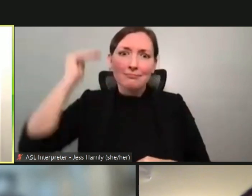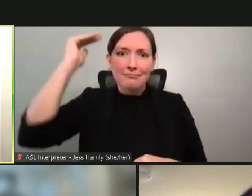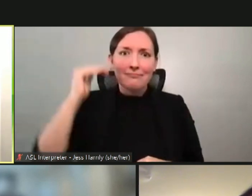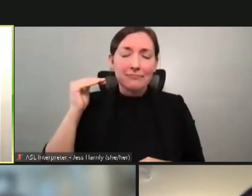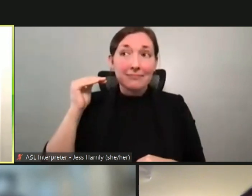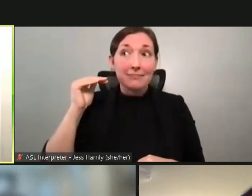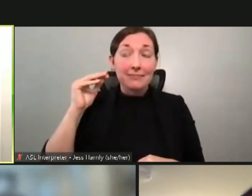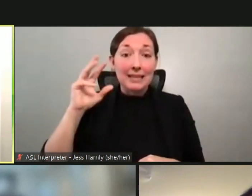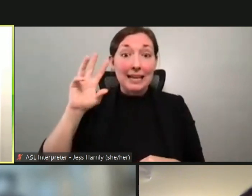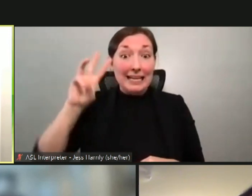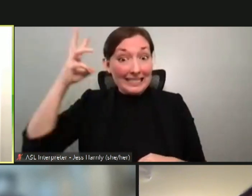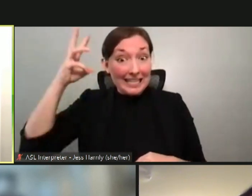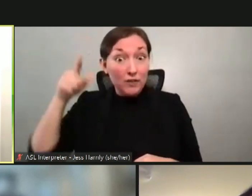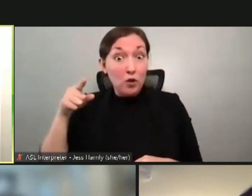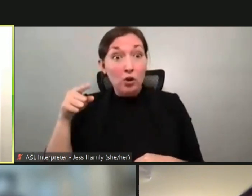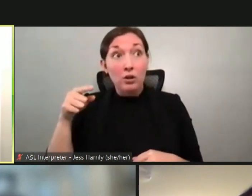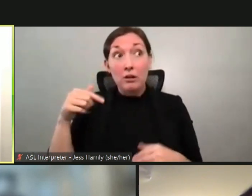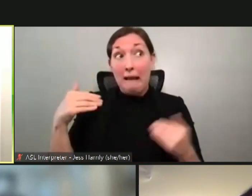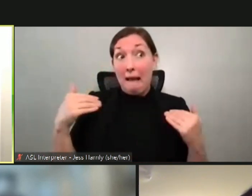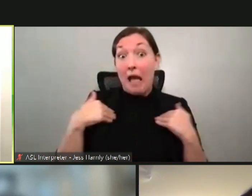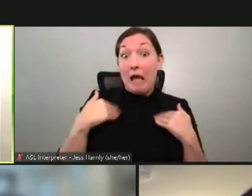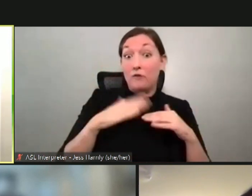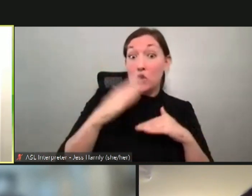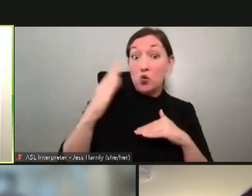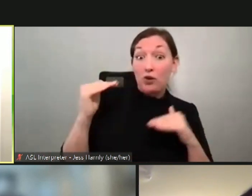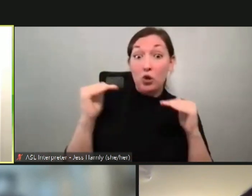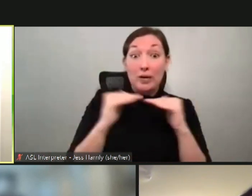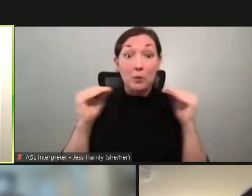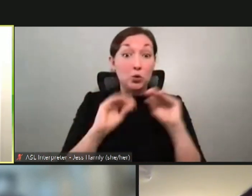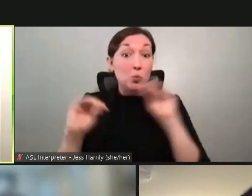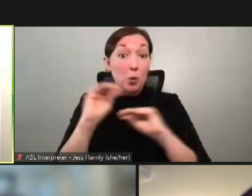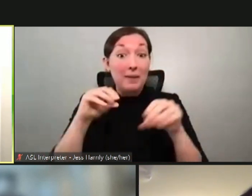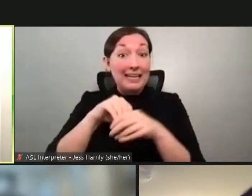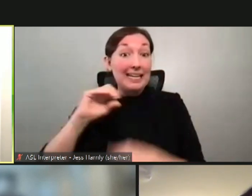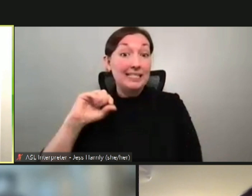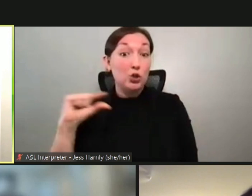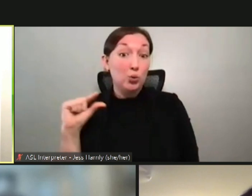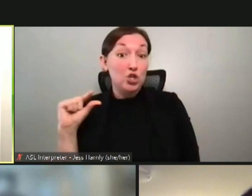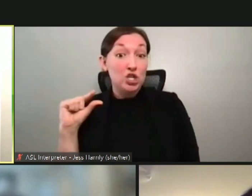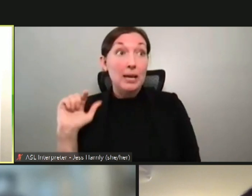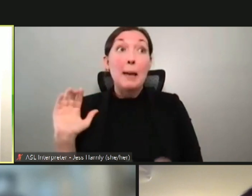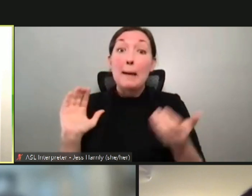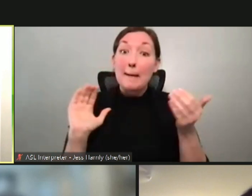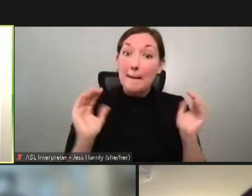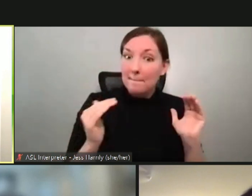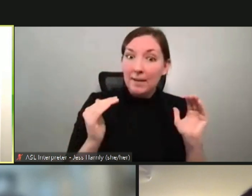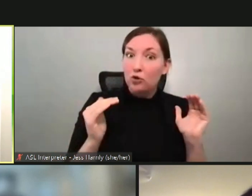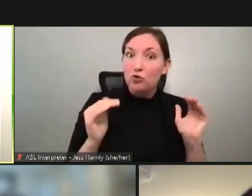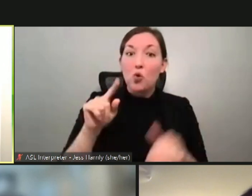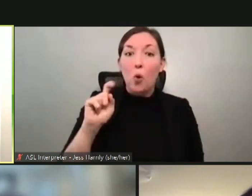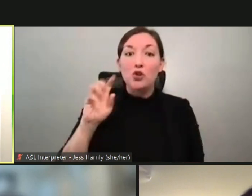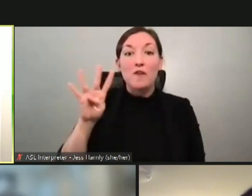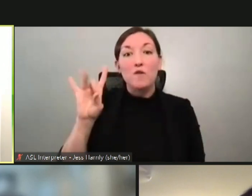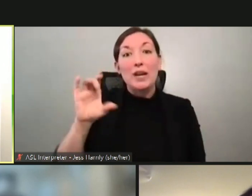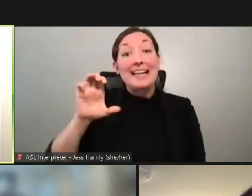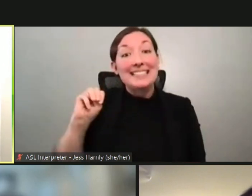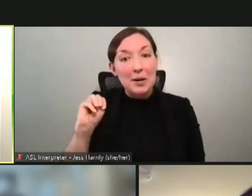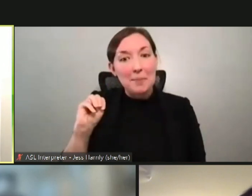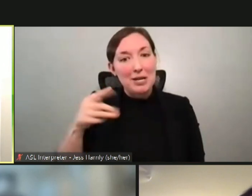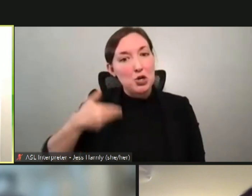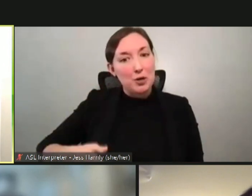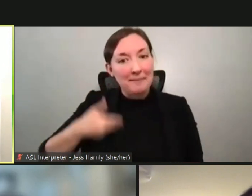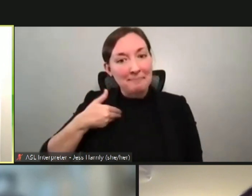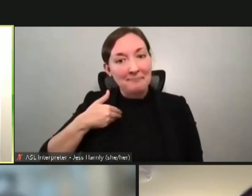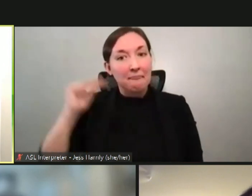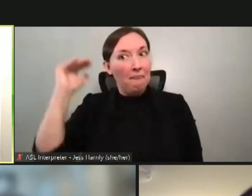foot Dwayne has greater than or equal to mobility in a zero G environment compared to 148 centimeter Dwayne. And what